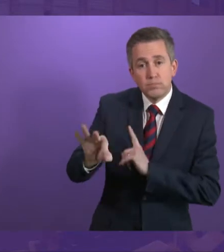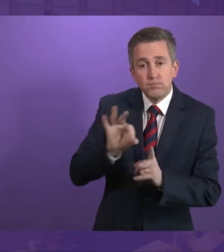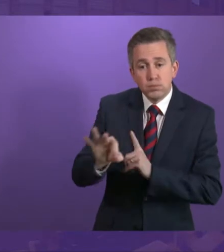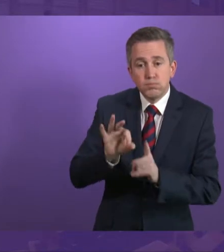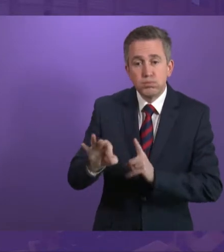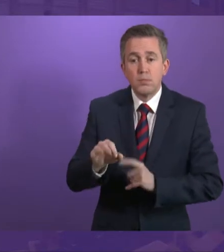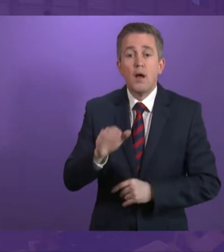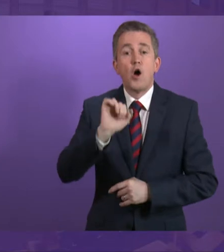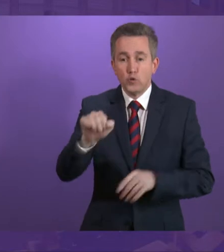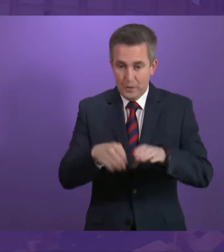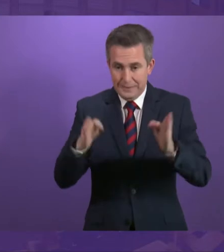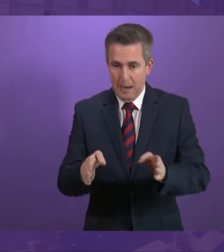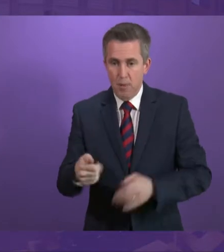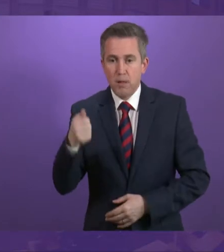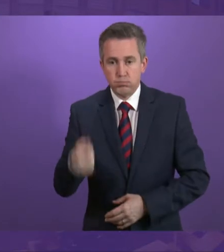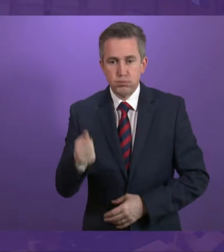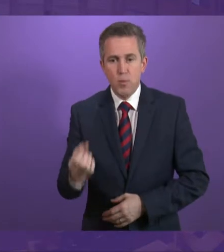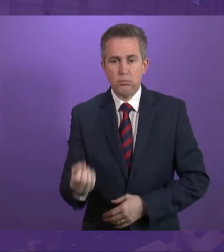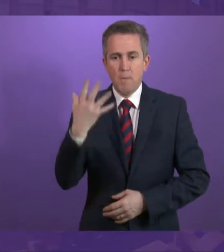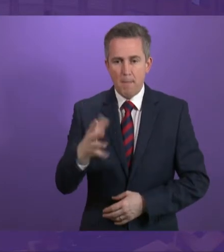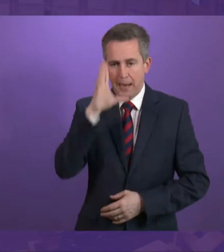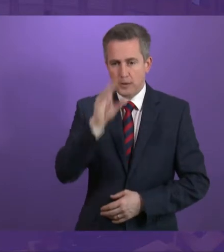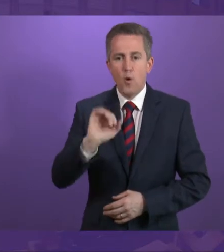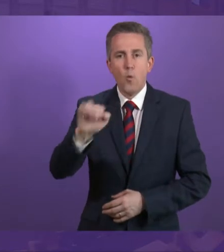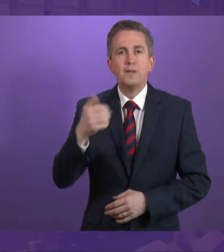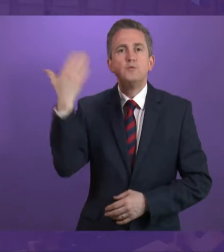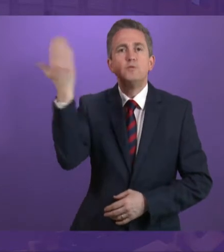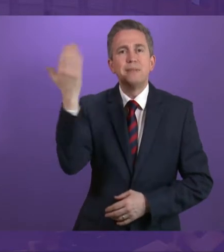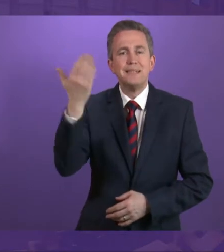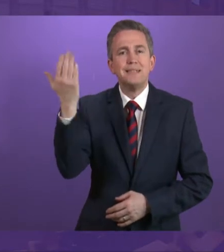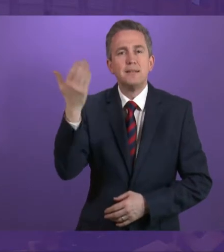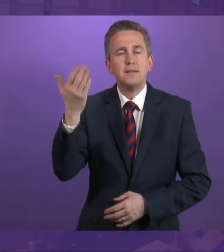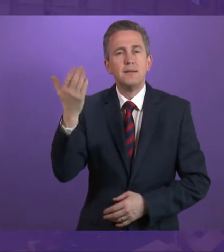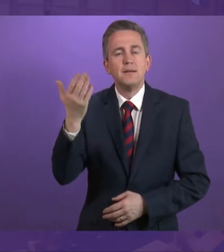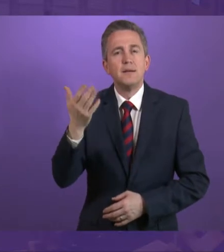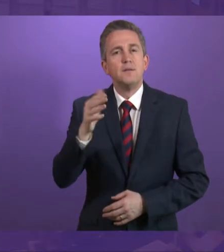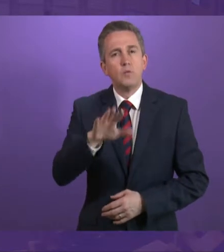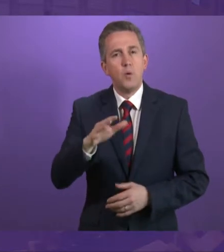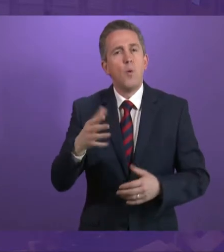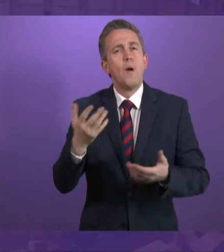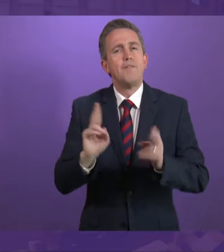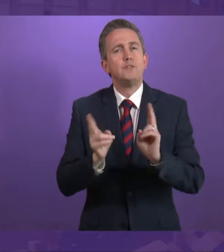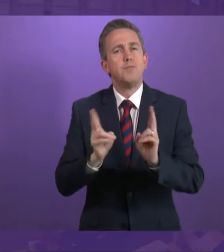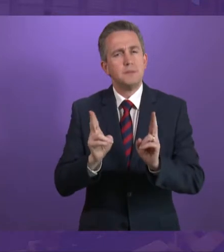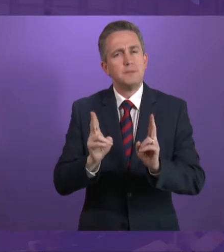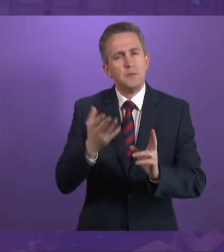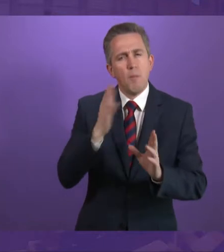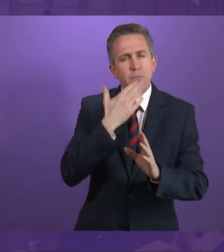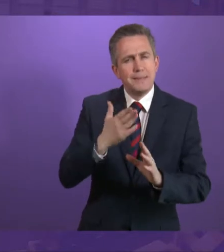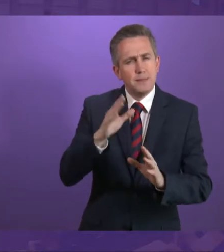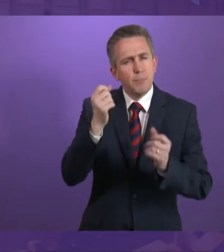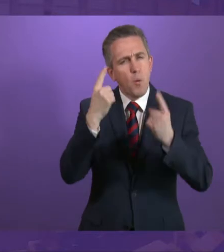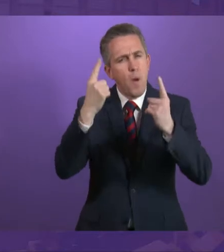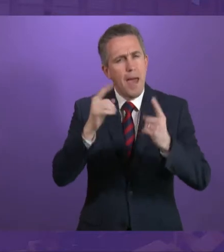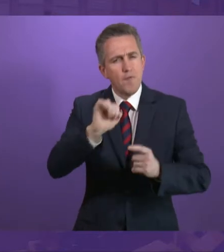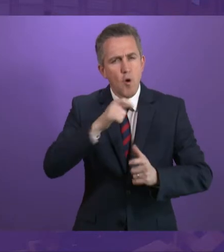request to speak buttons now. And just before I call Mr Stewart, can I say that we have signers here so you can speak clearly and